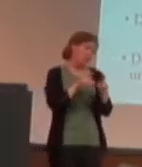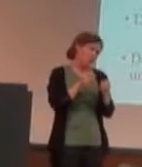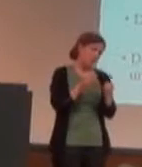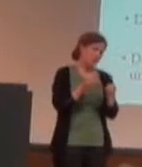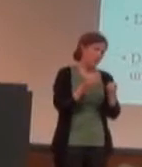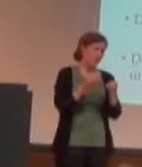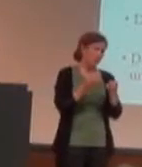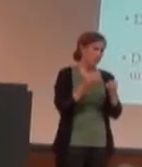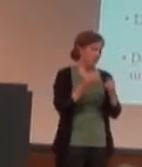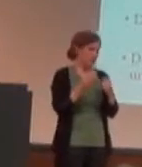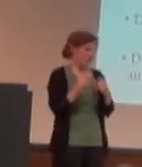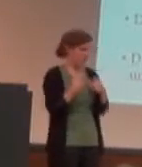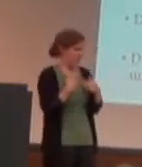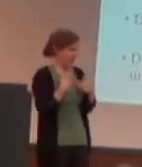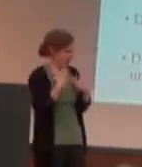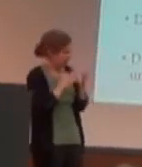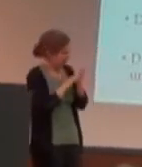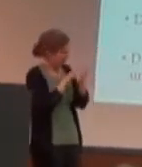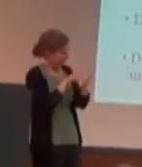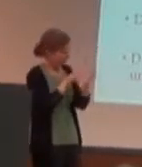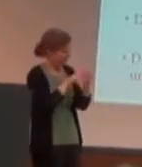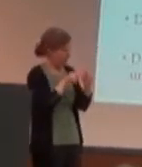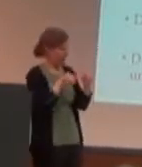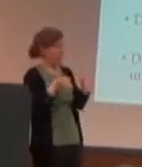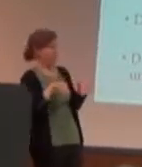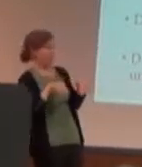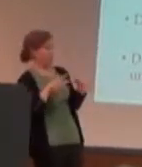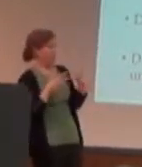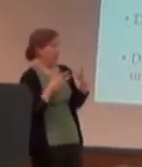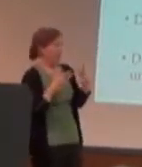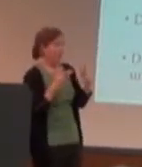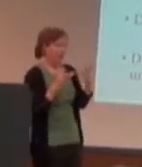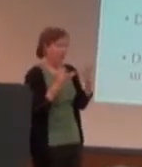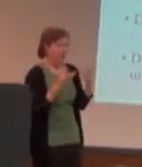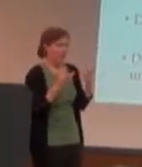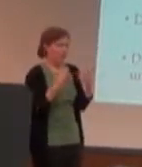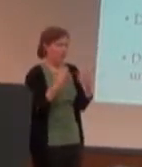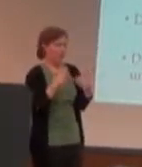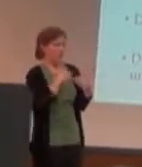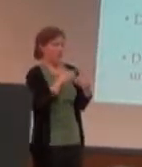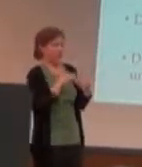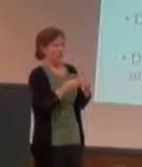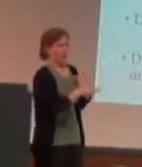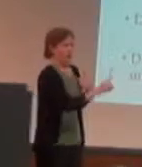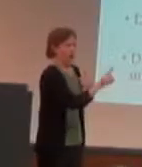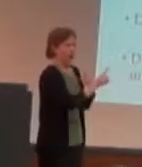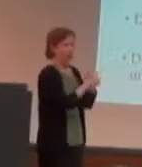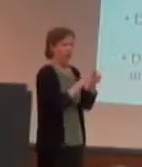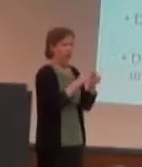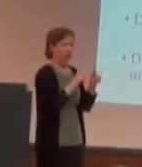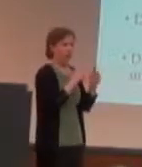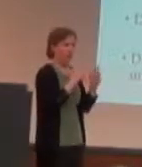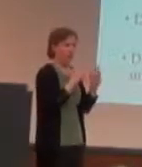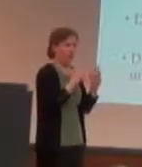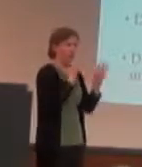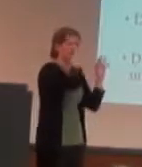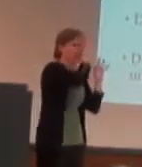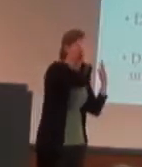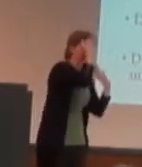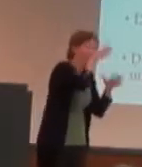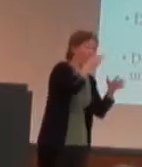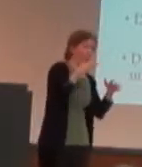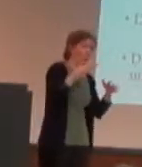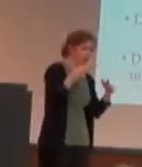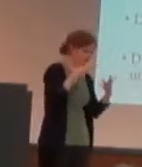maybe they are there to learn and want to know and don't want to be offensive, but they don't see it as offensive